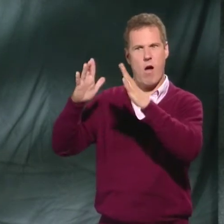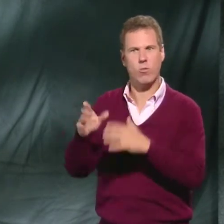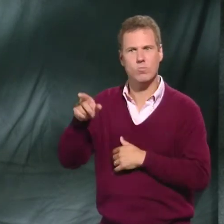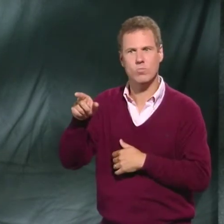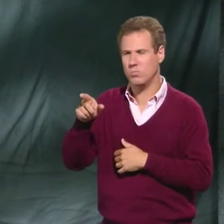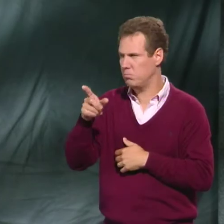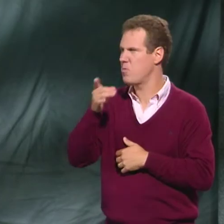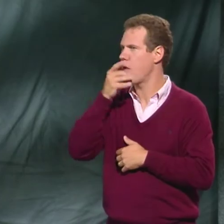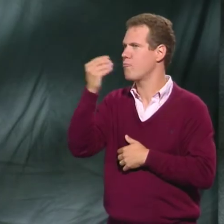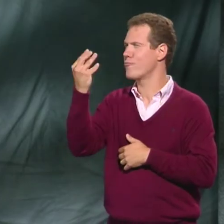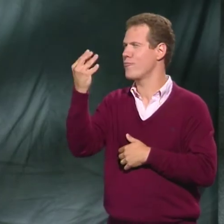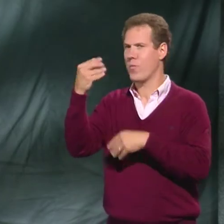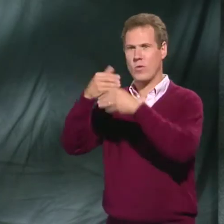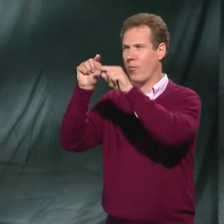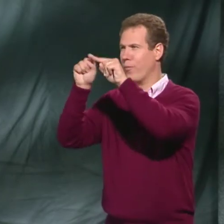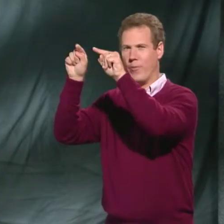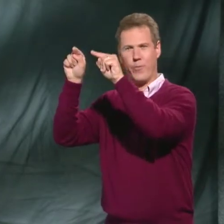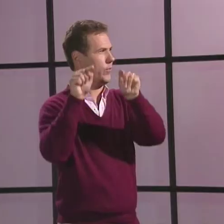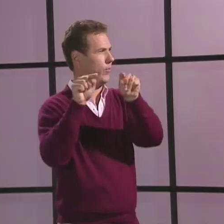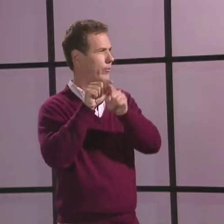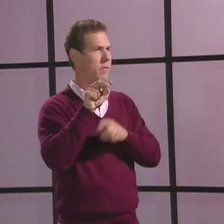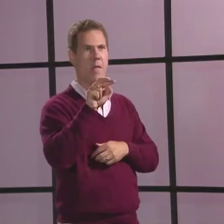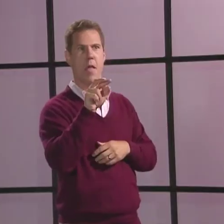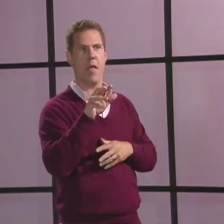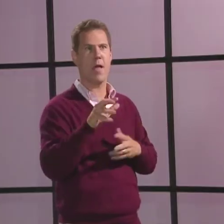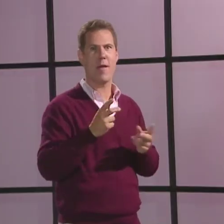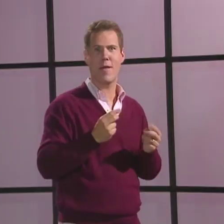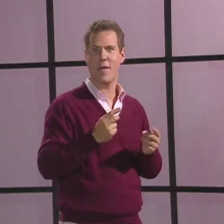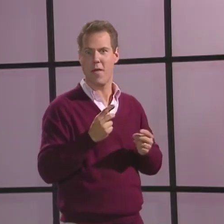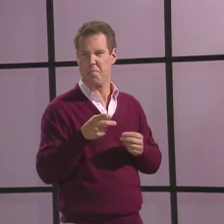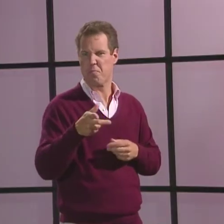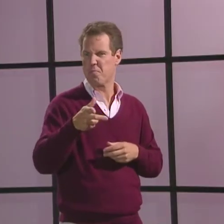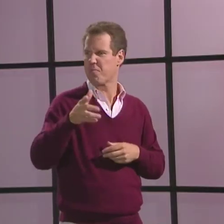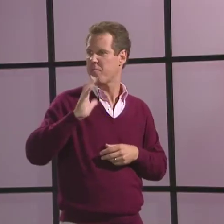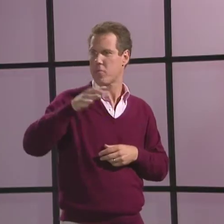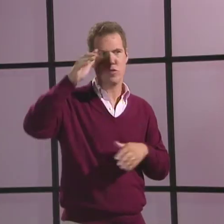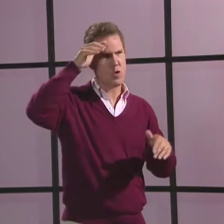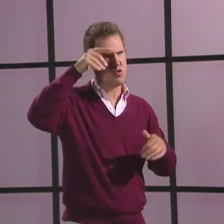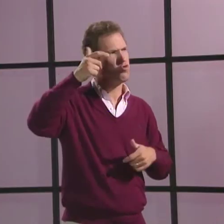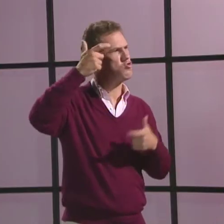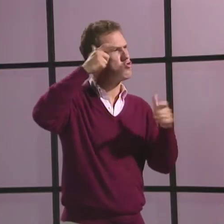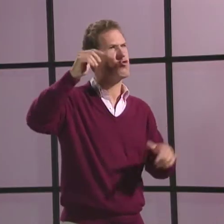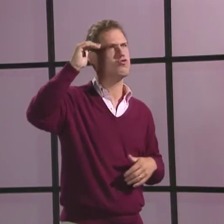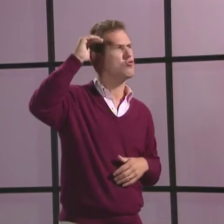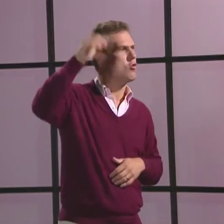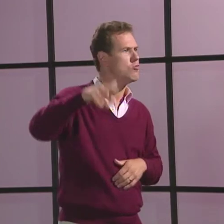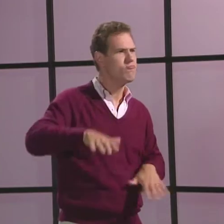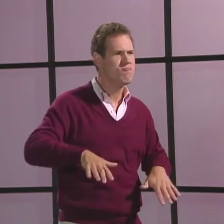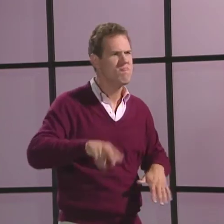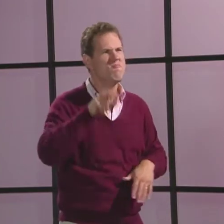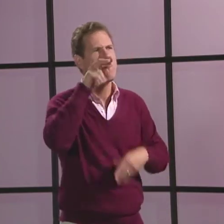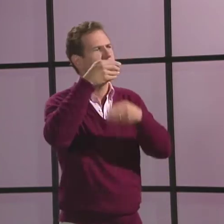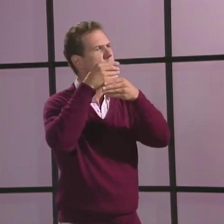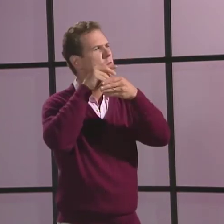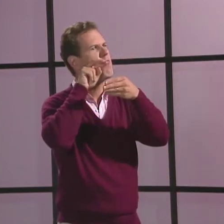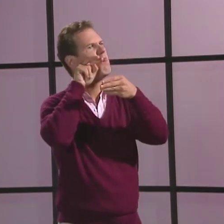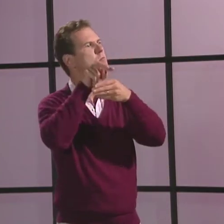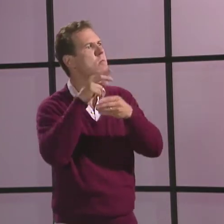The four of them thought, "'What should we do?' Since the donkey was the biggest, he decided to peer into the window to see what was going